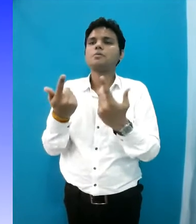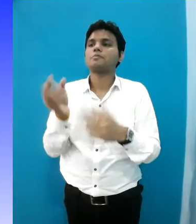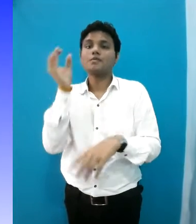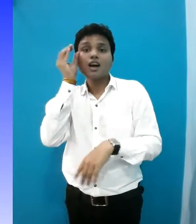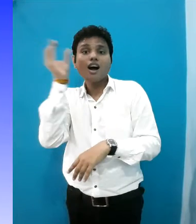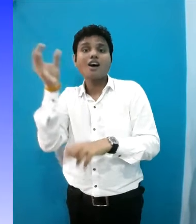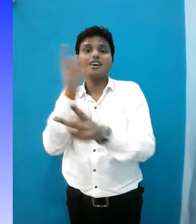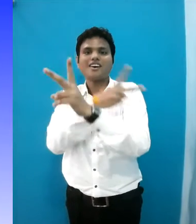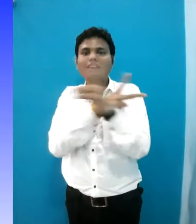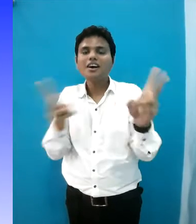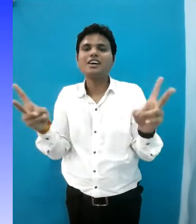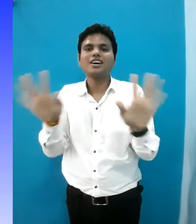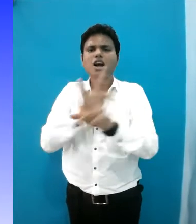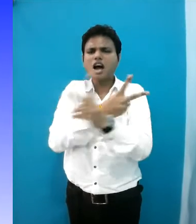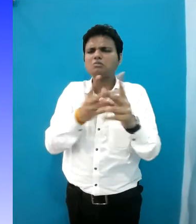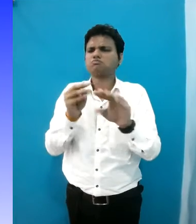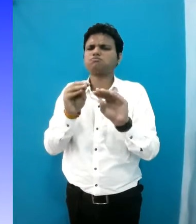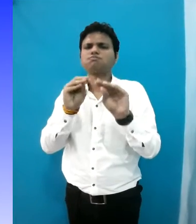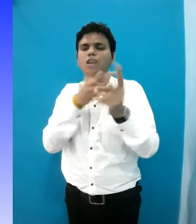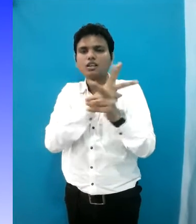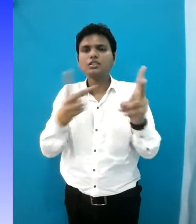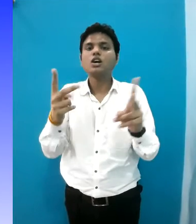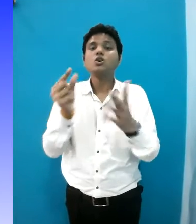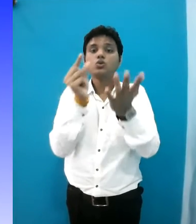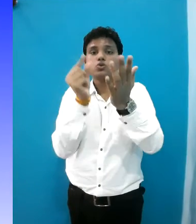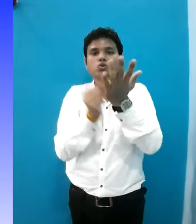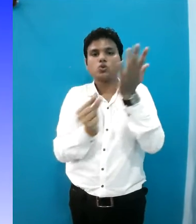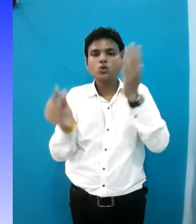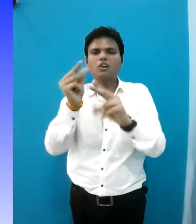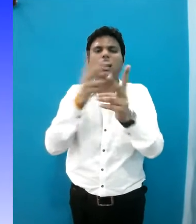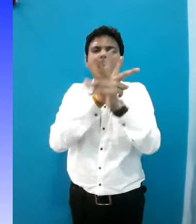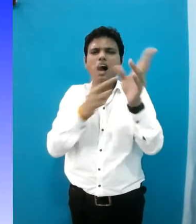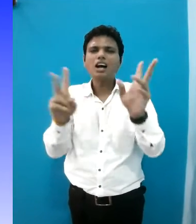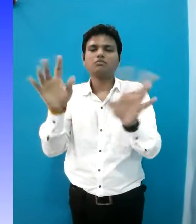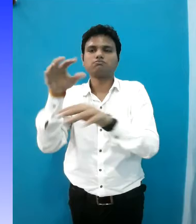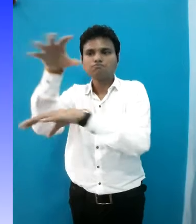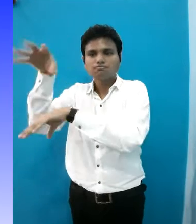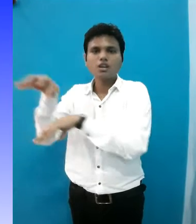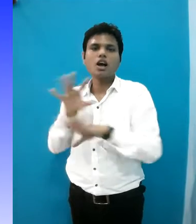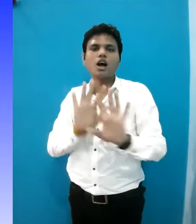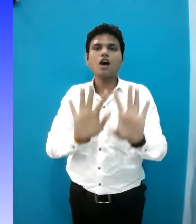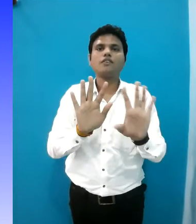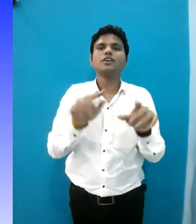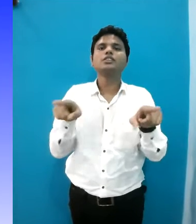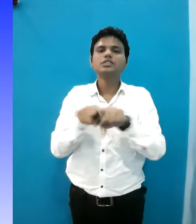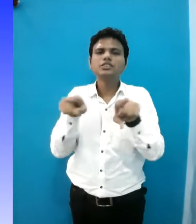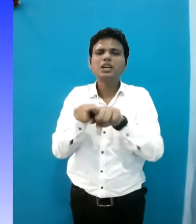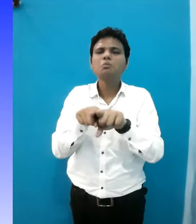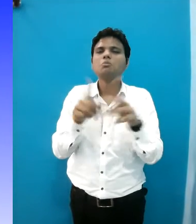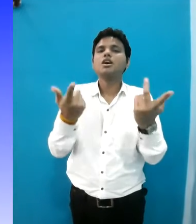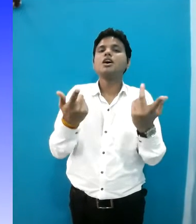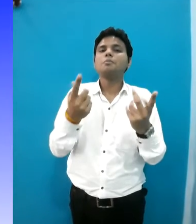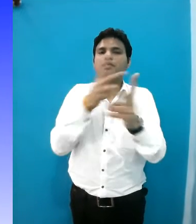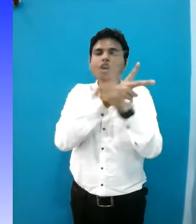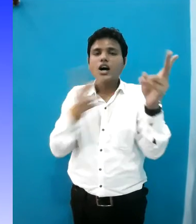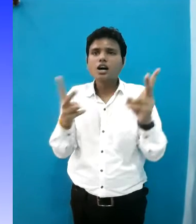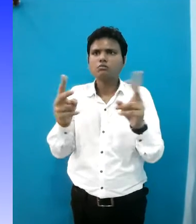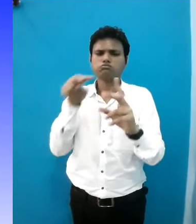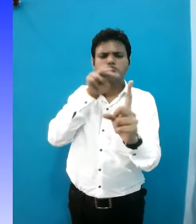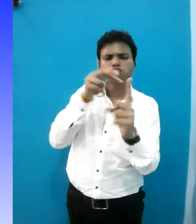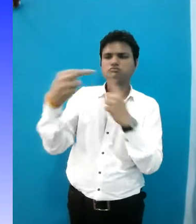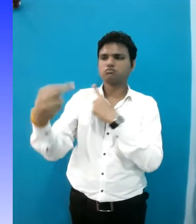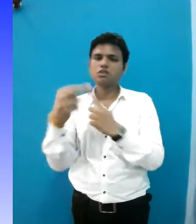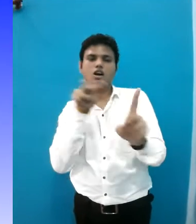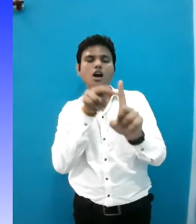To create awareness about recent advancements in universal design. To develop understanding of participants about various